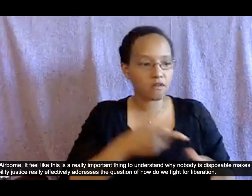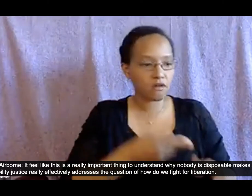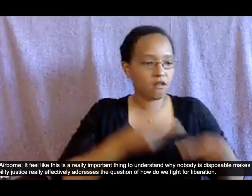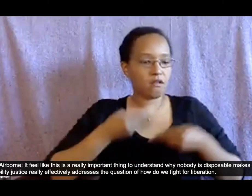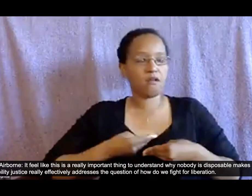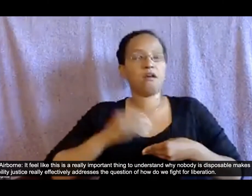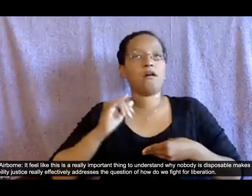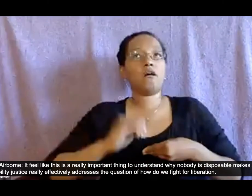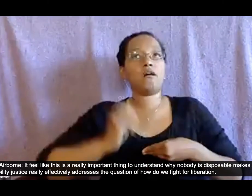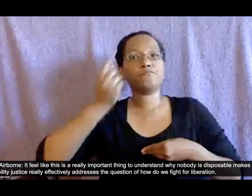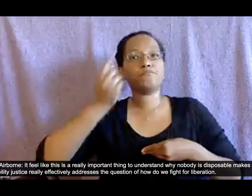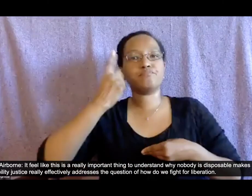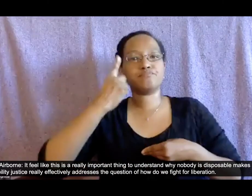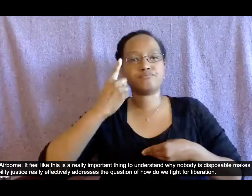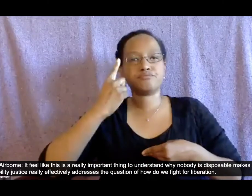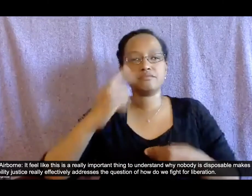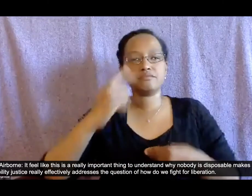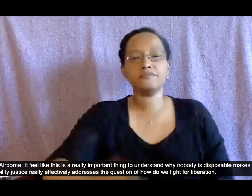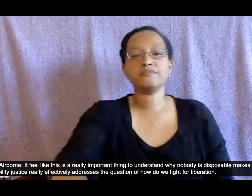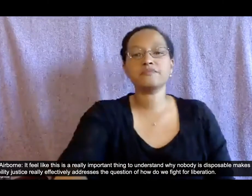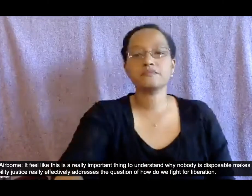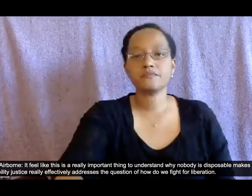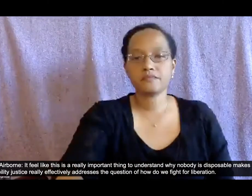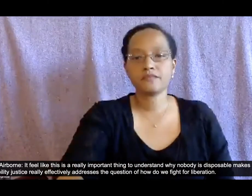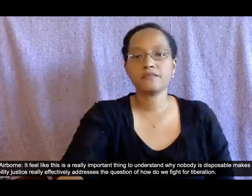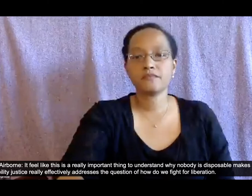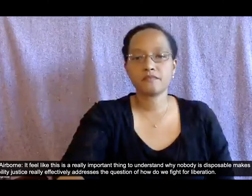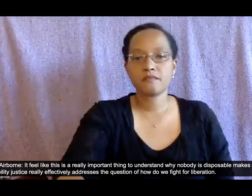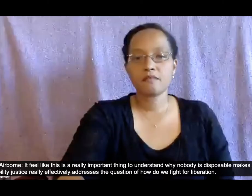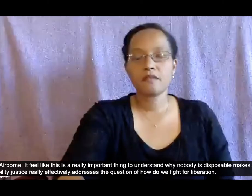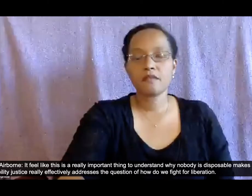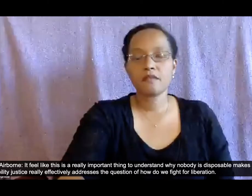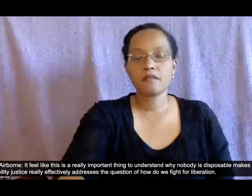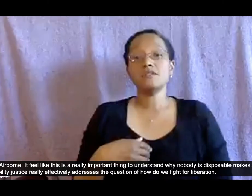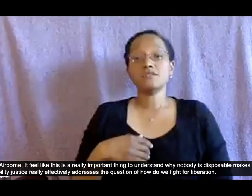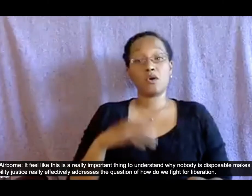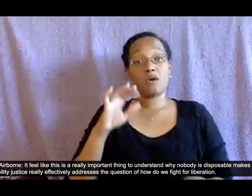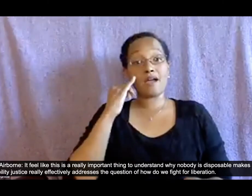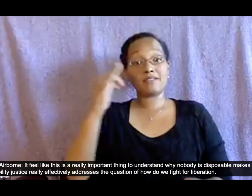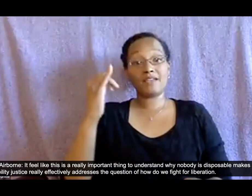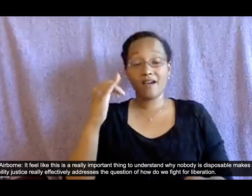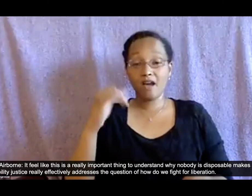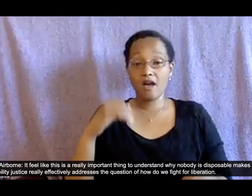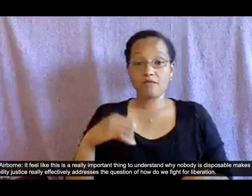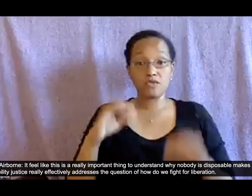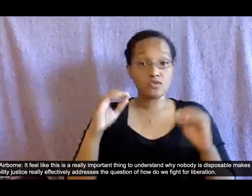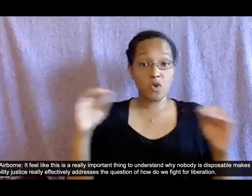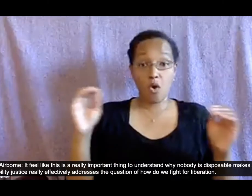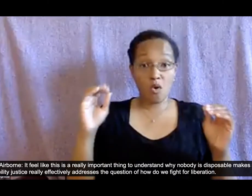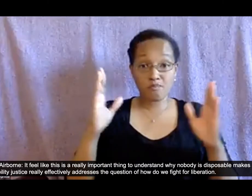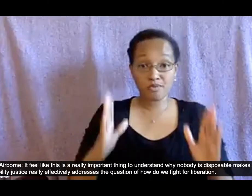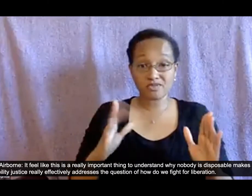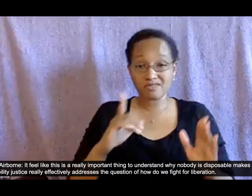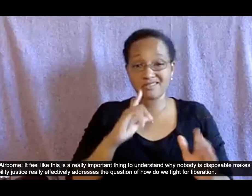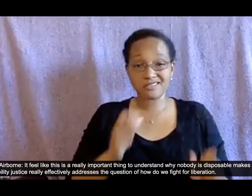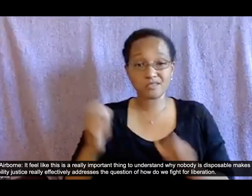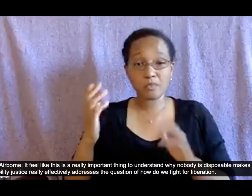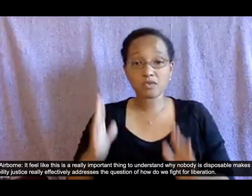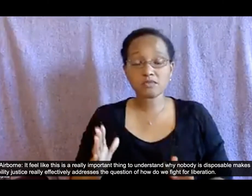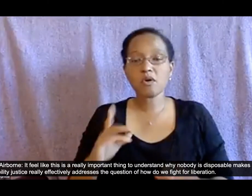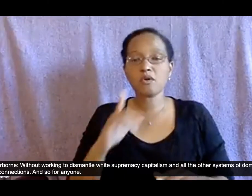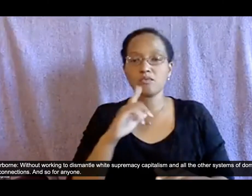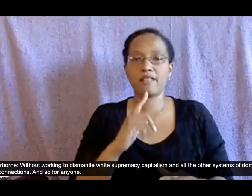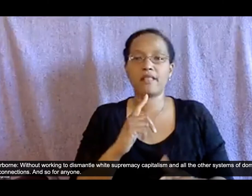because disability justice really effectively addresses the question of how do we fight for liberation um